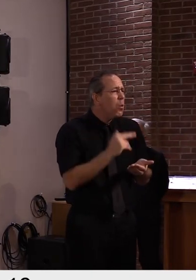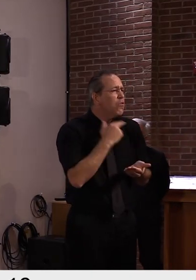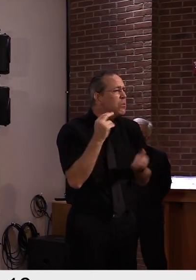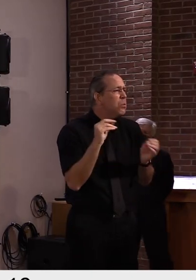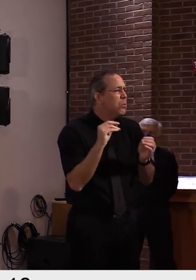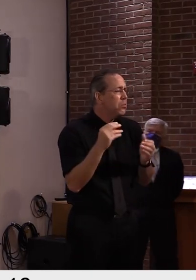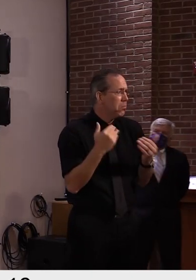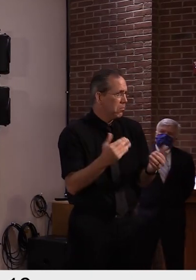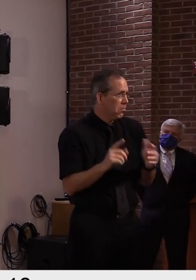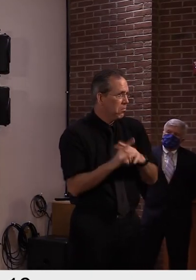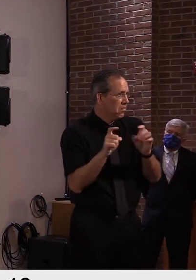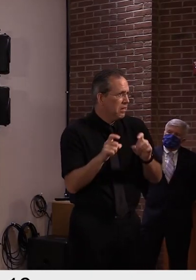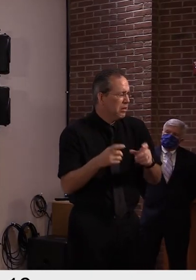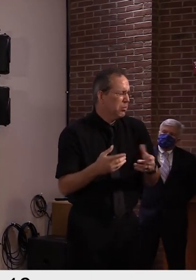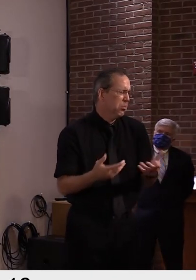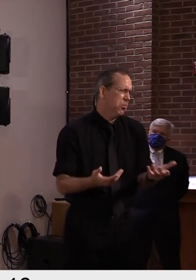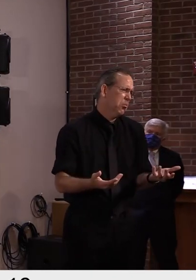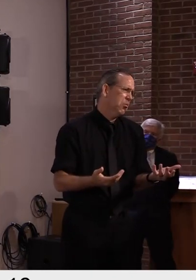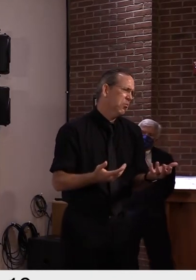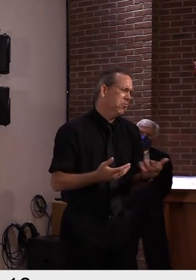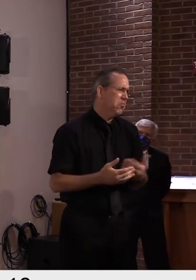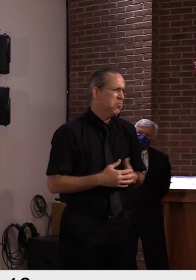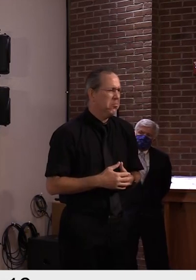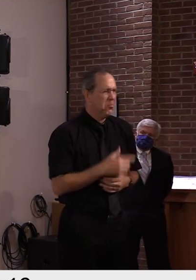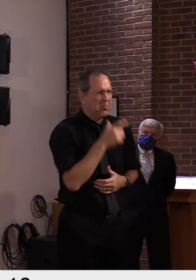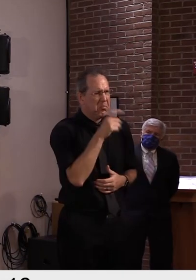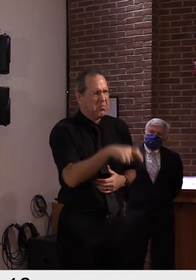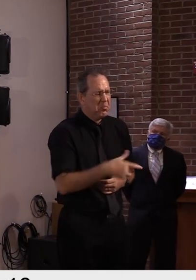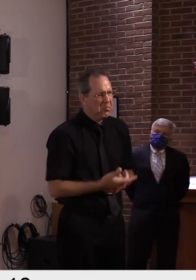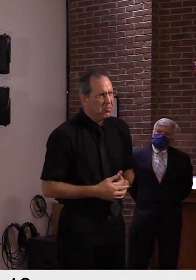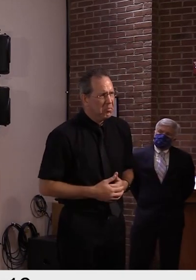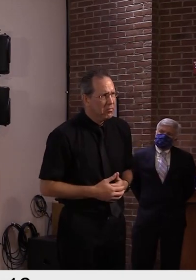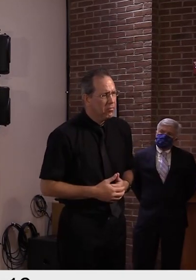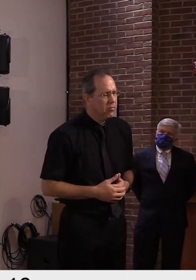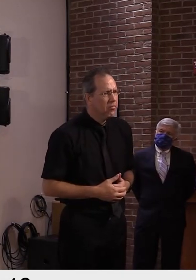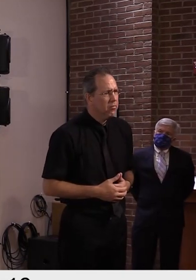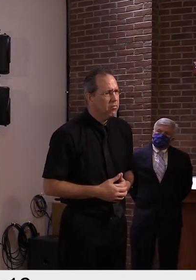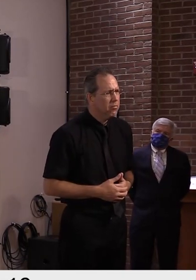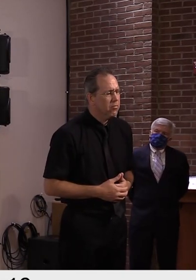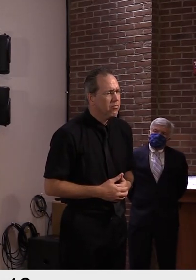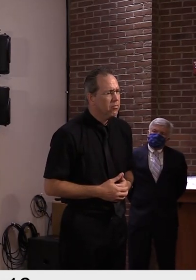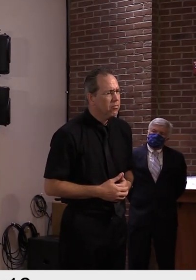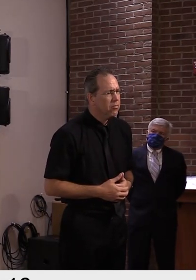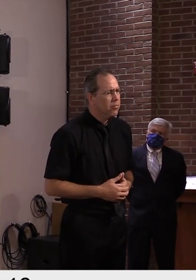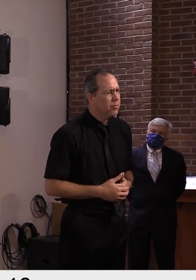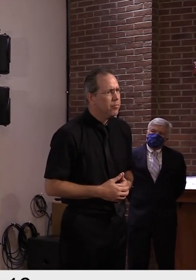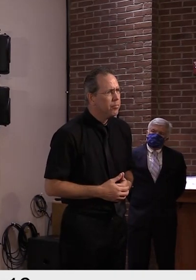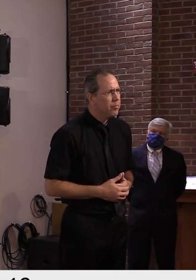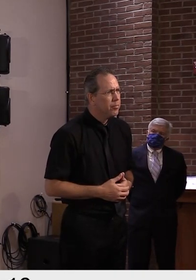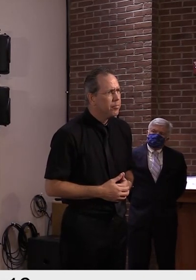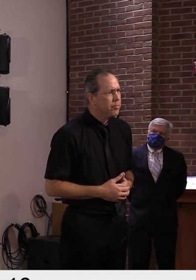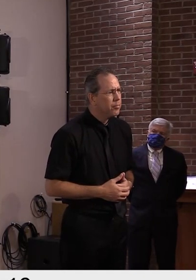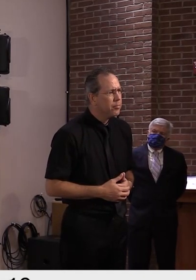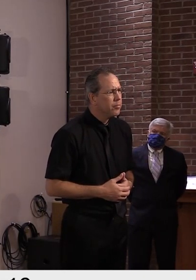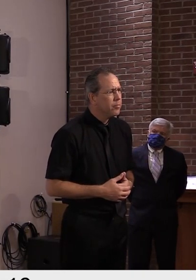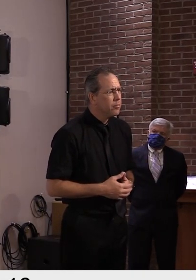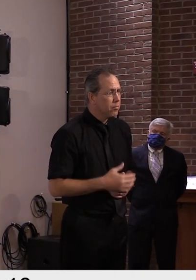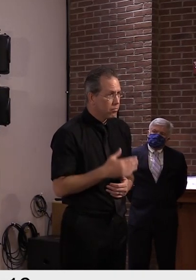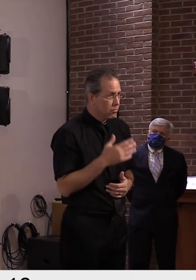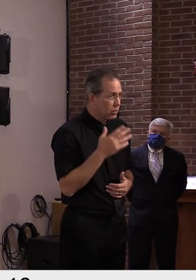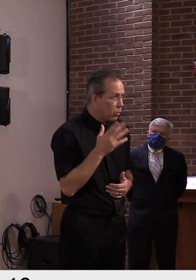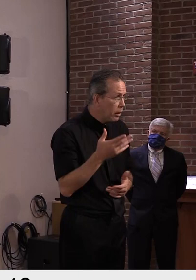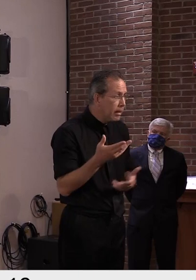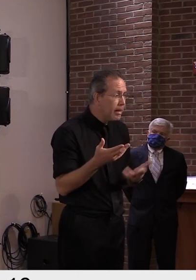we know already in Vermont that if you are one of those people, you don't actually have much chance of testing positive.